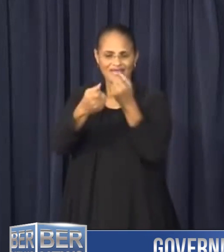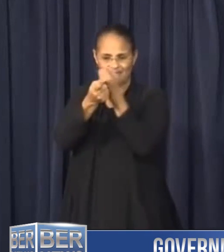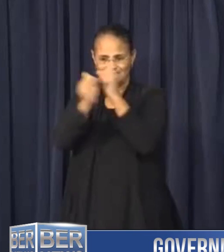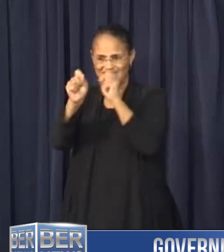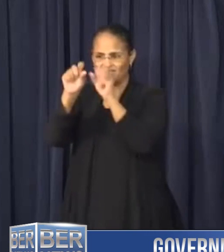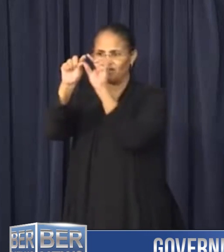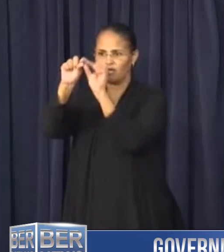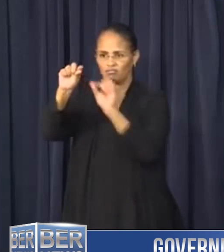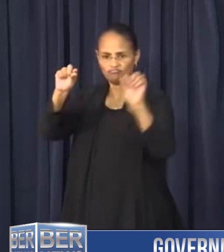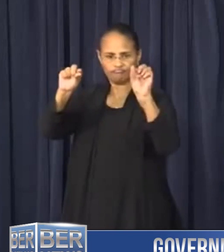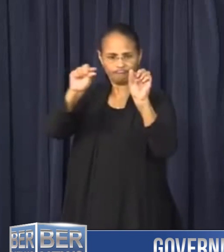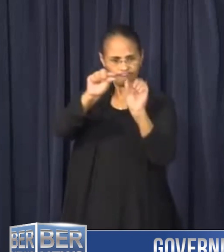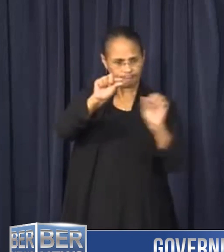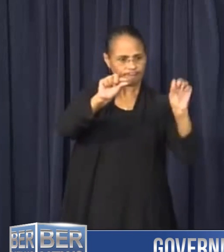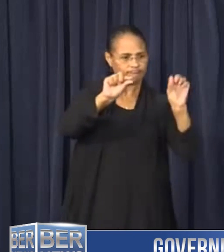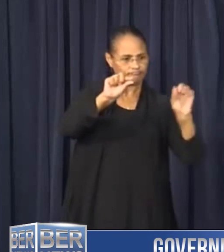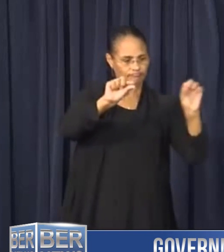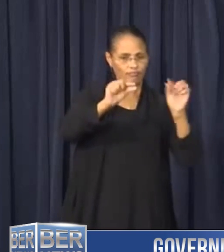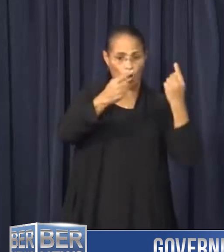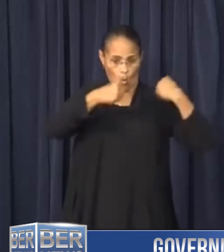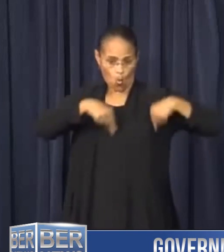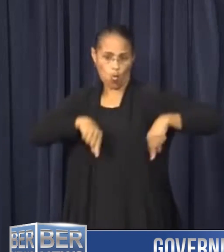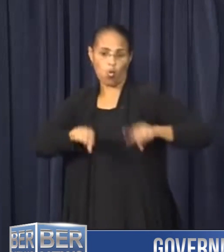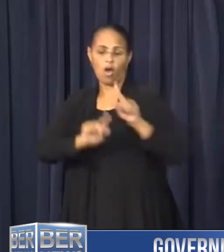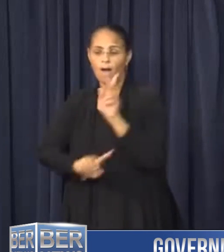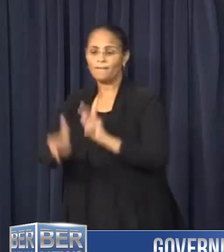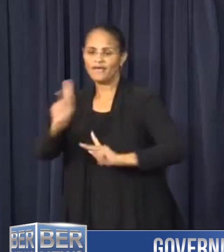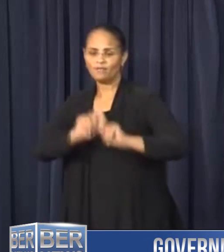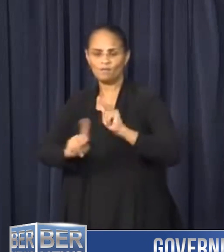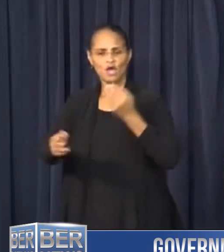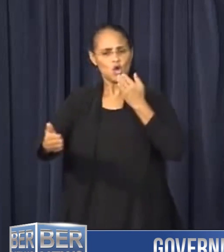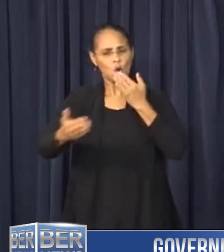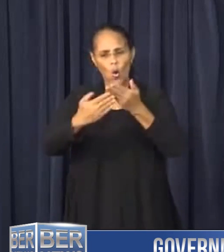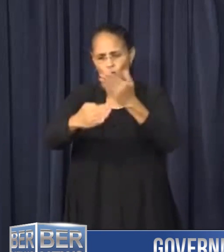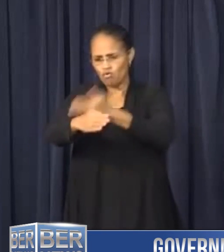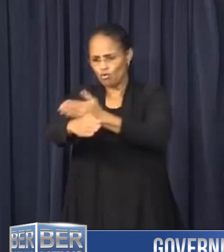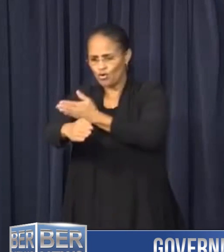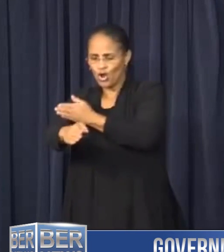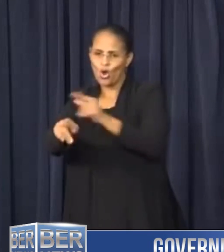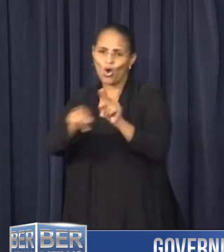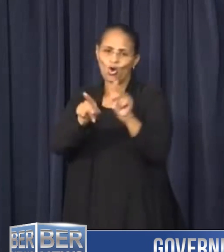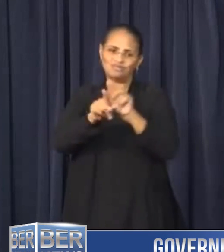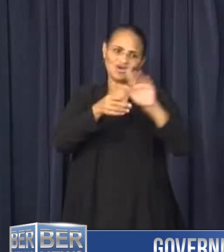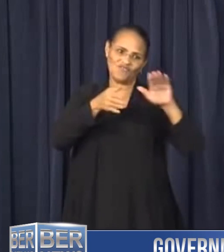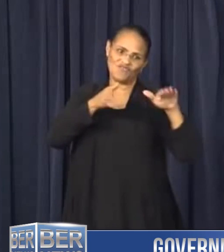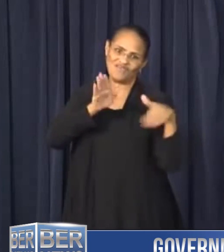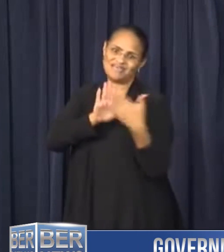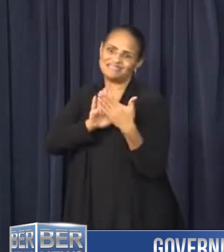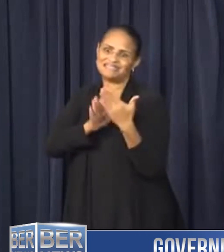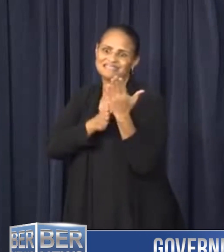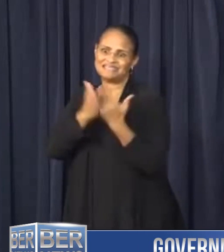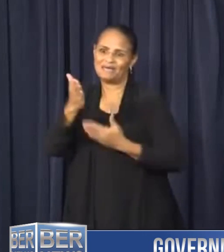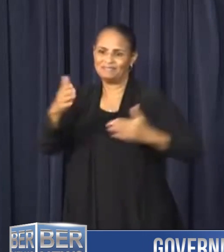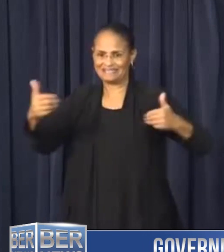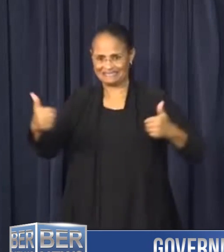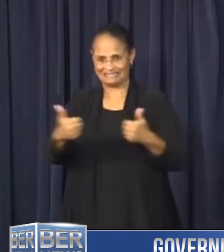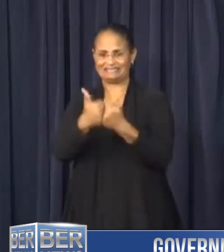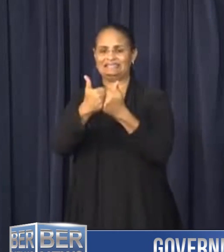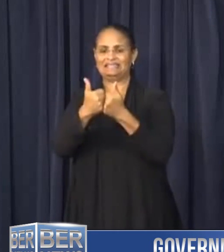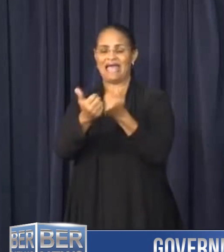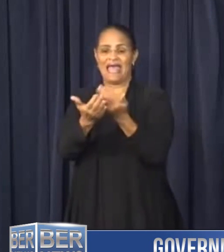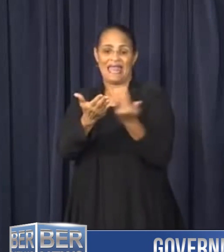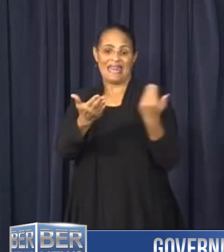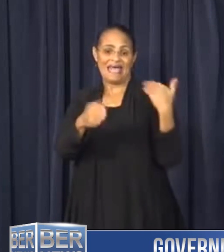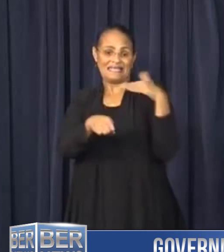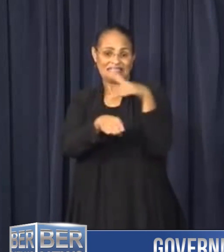repaired. While our crews are making good progress they're also facing setbacks. Last night there were